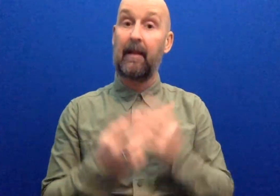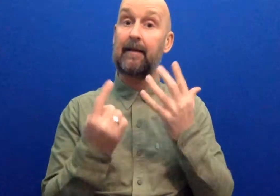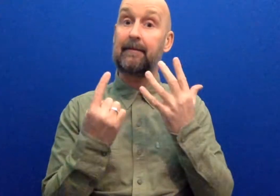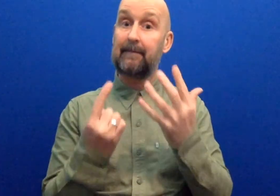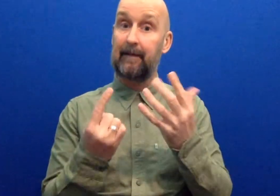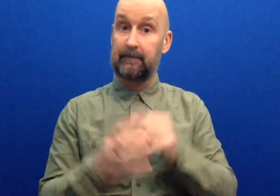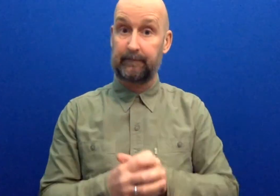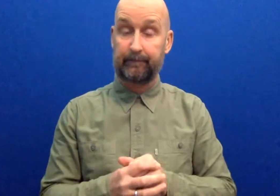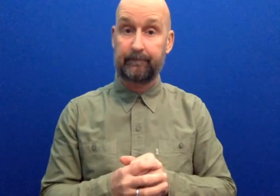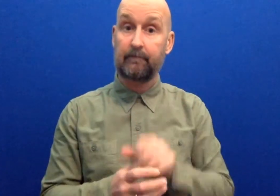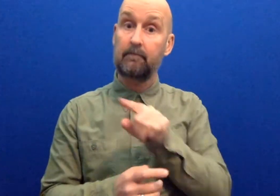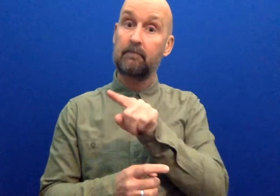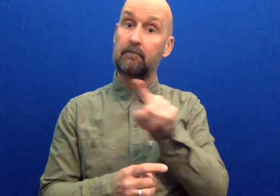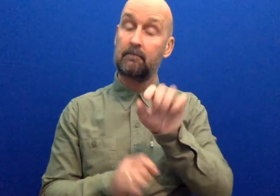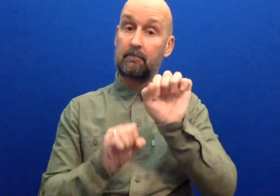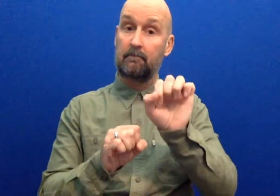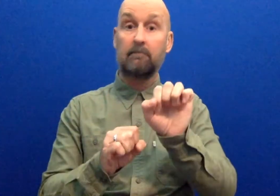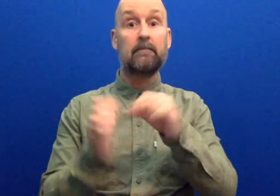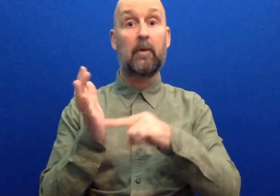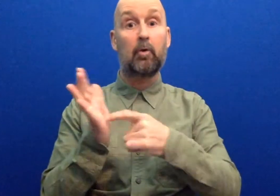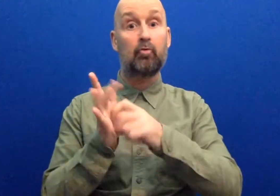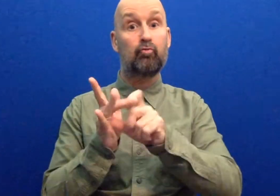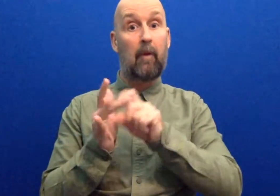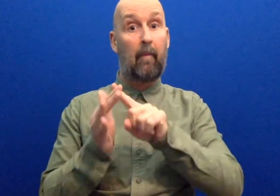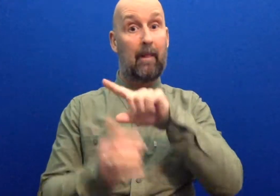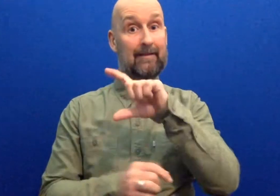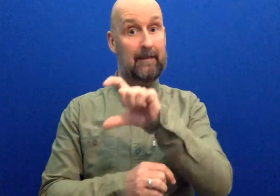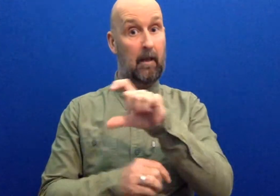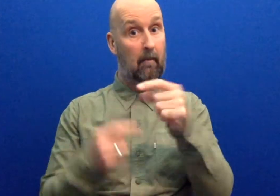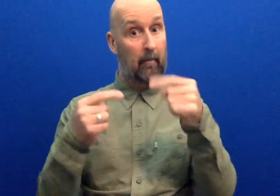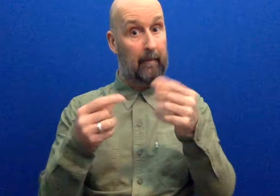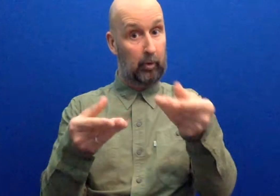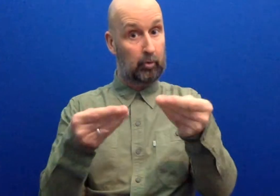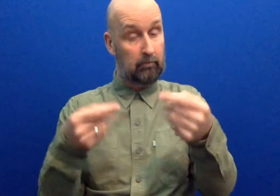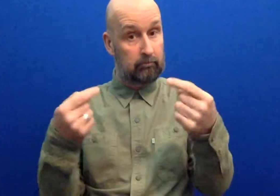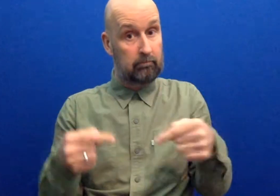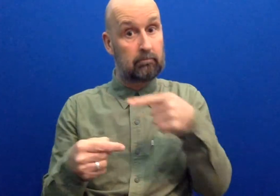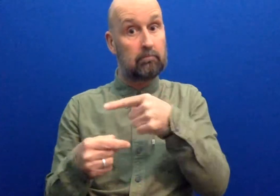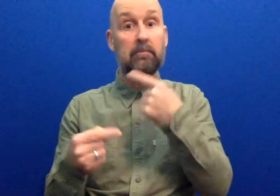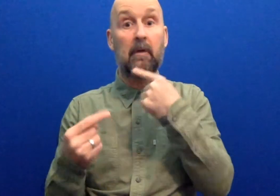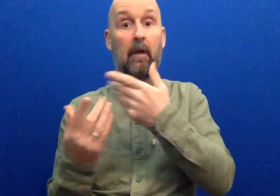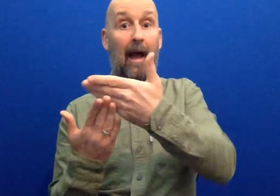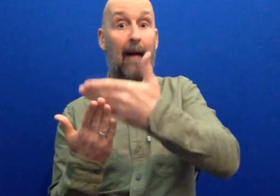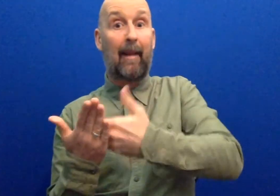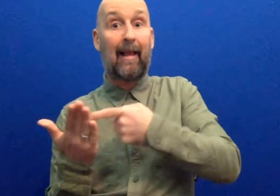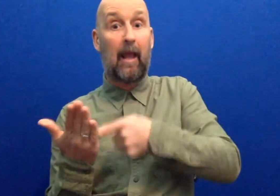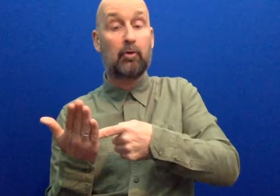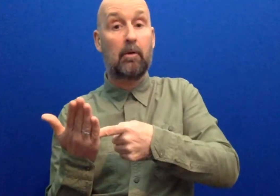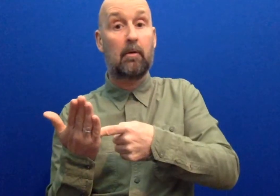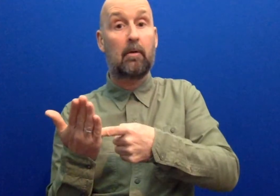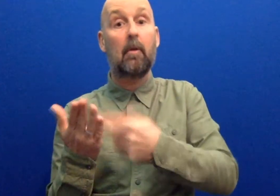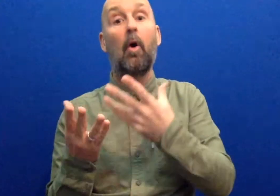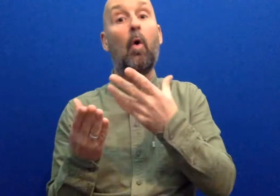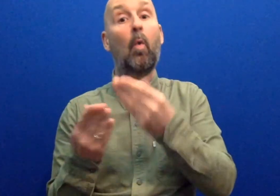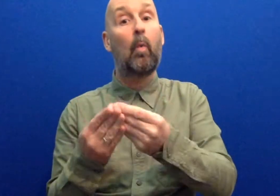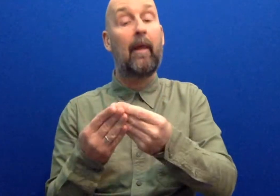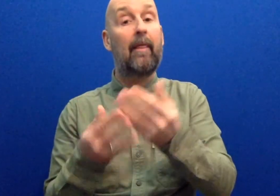Do you give CCC permission to pass this application form, including the